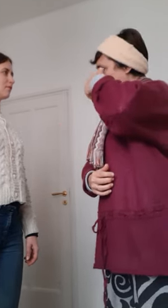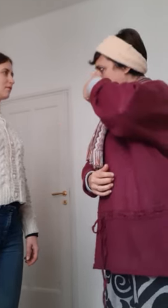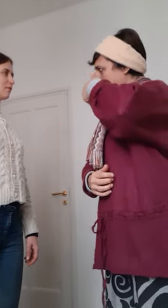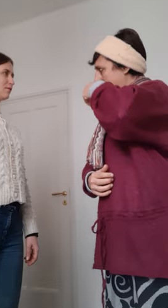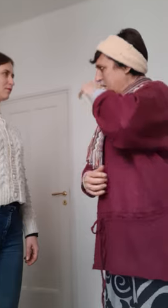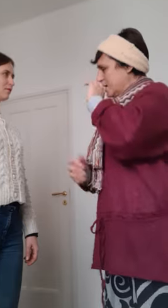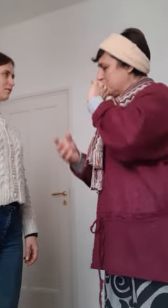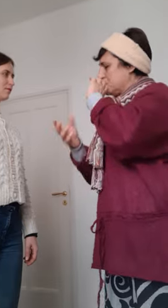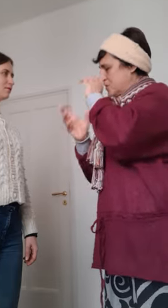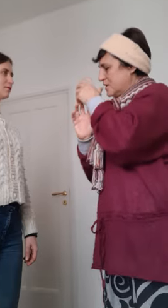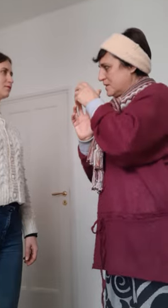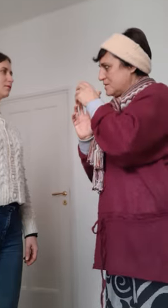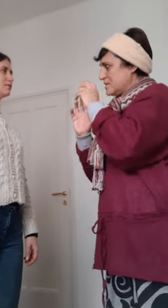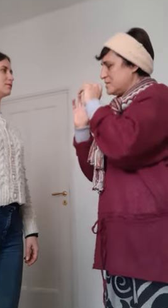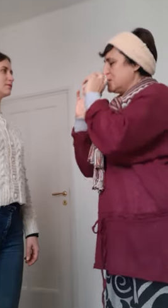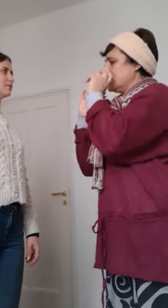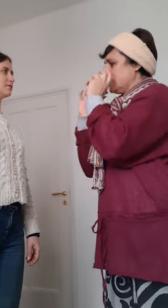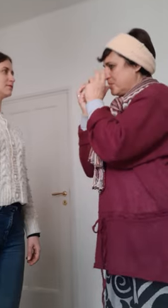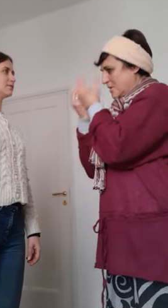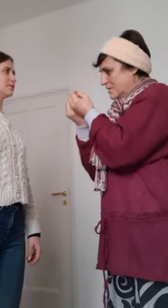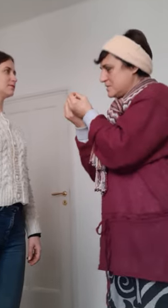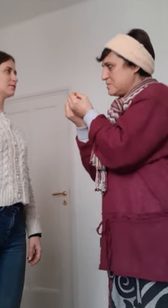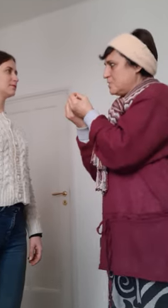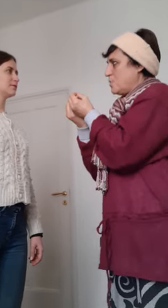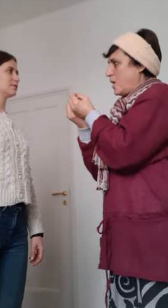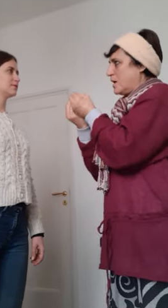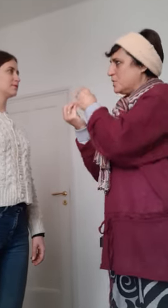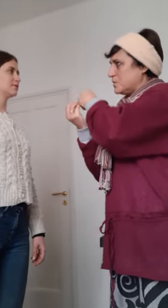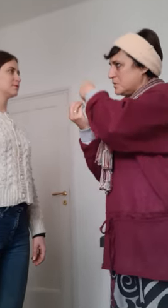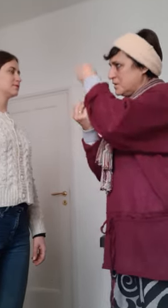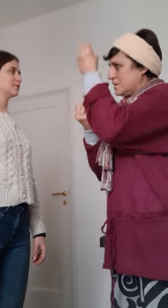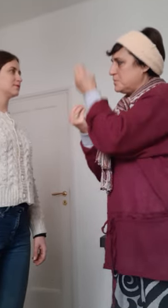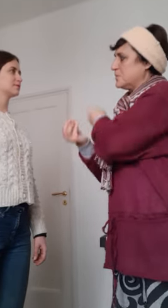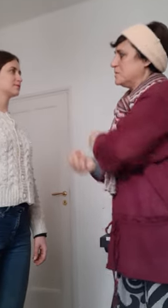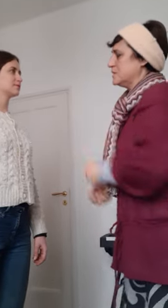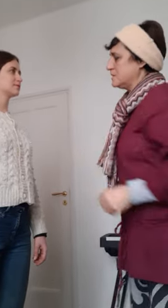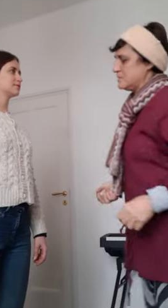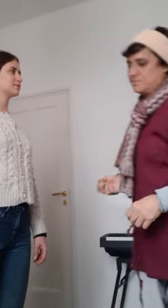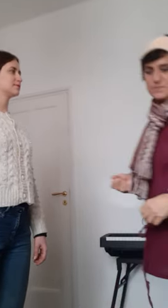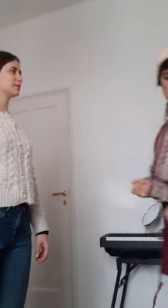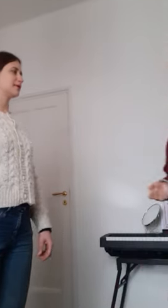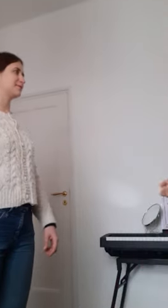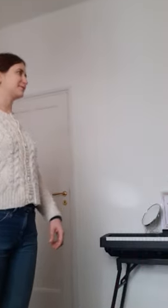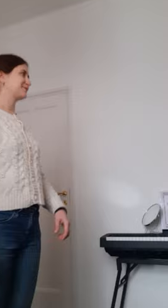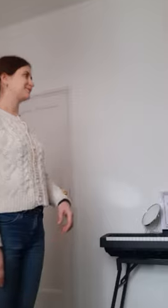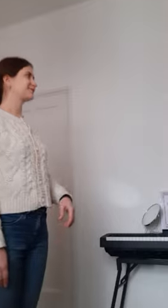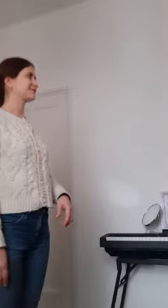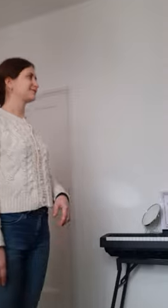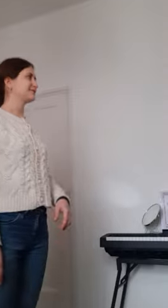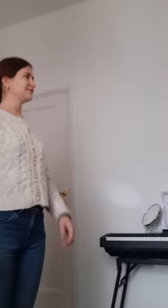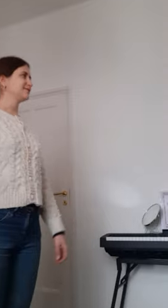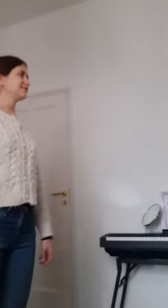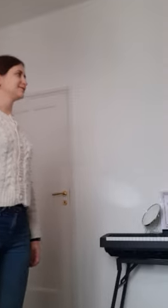can we train this in this way with little portamenti can we try that let's see if it helps